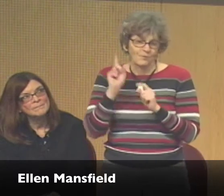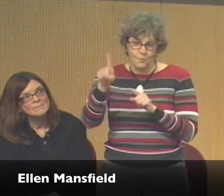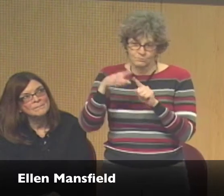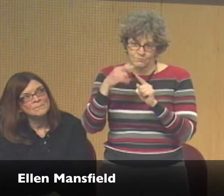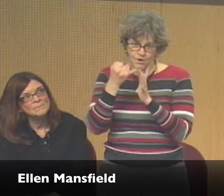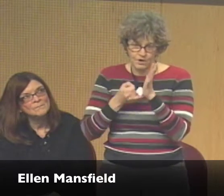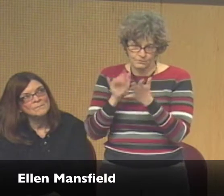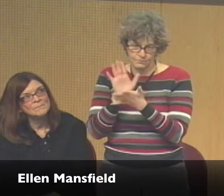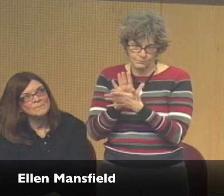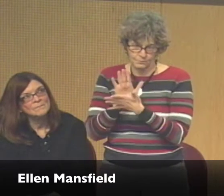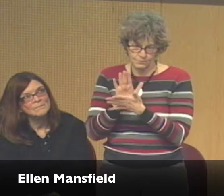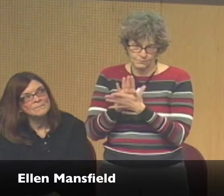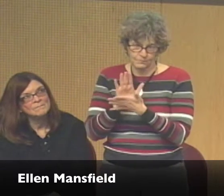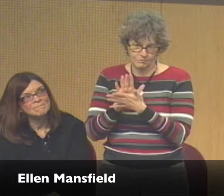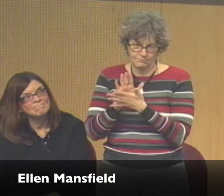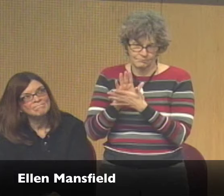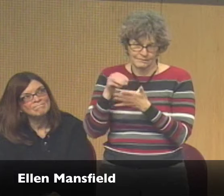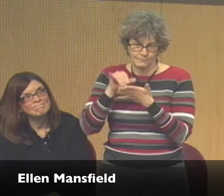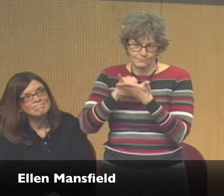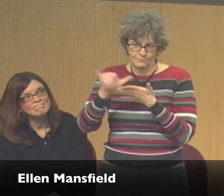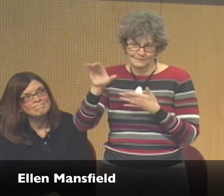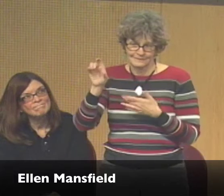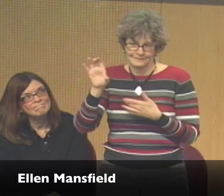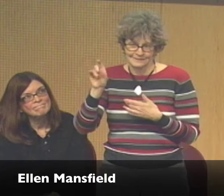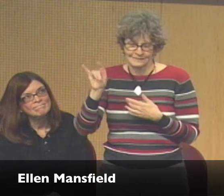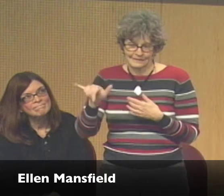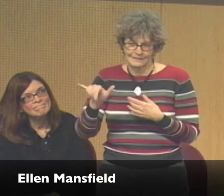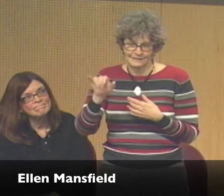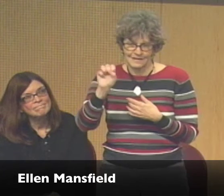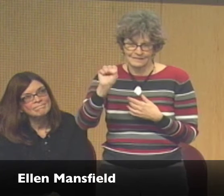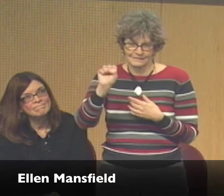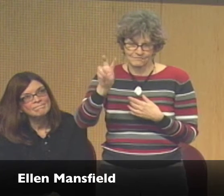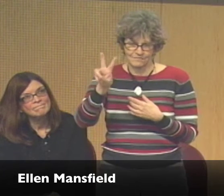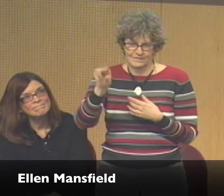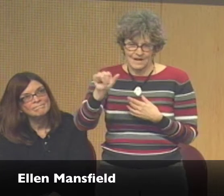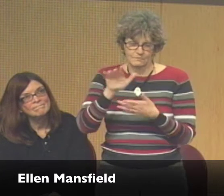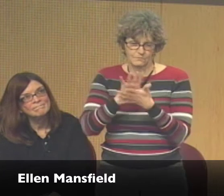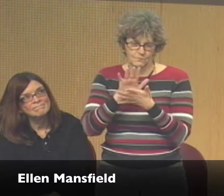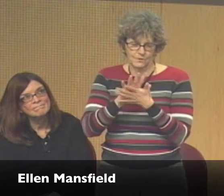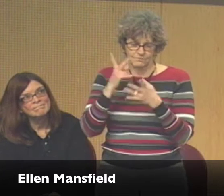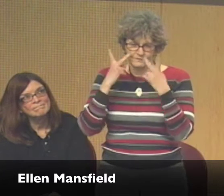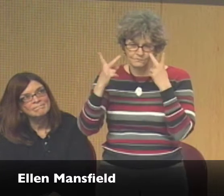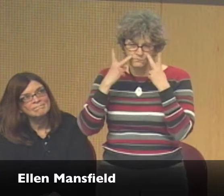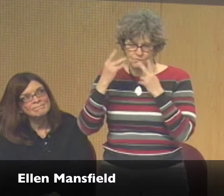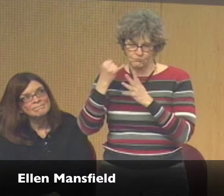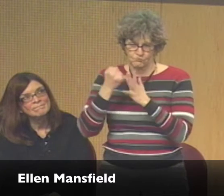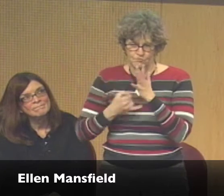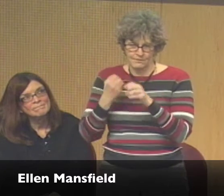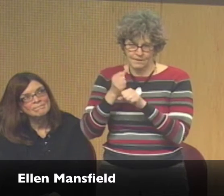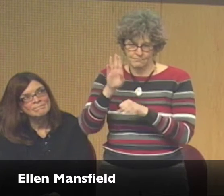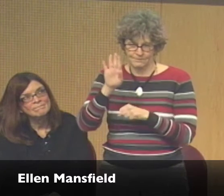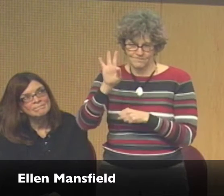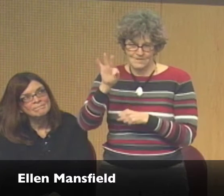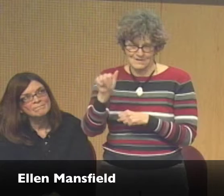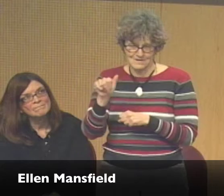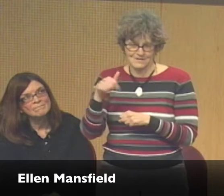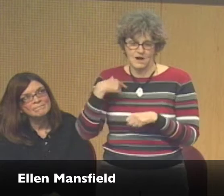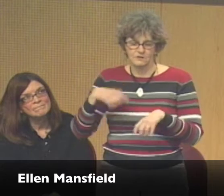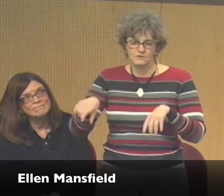create art. I did attend art school in New York City. I went to the School for Visual Arts for